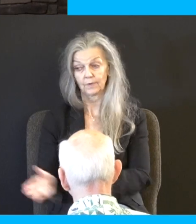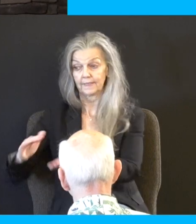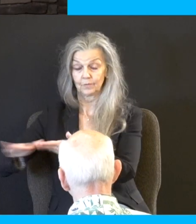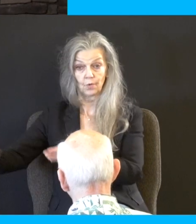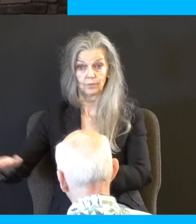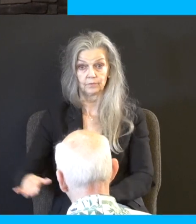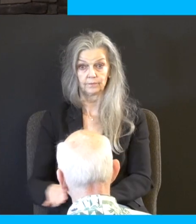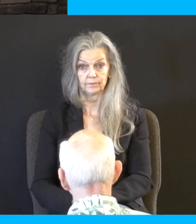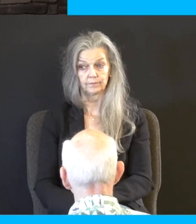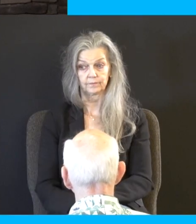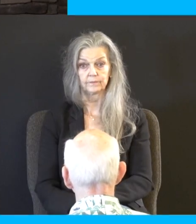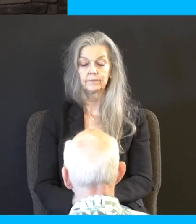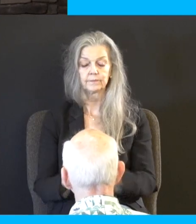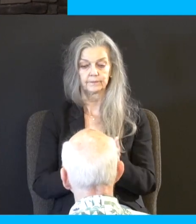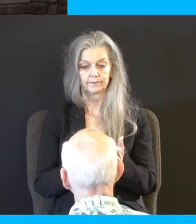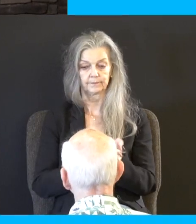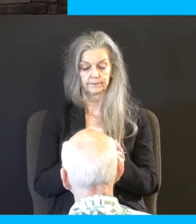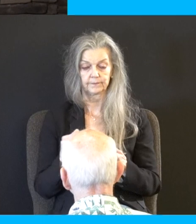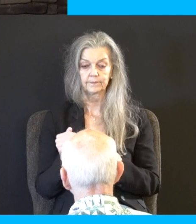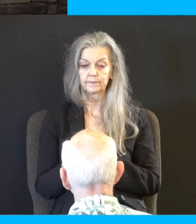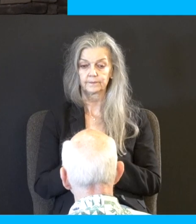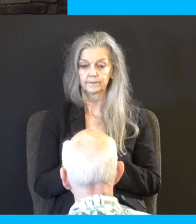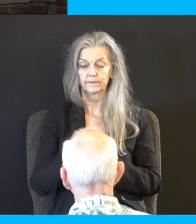out. Turn also, if you would, to 1 Corinthians 7.